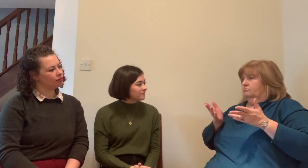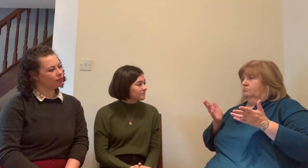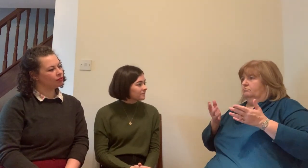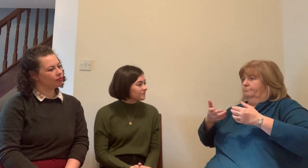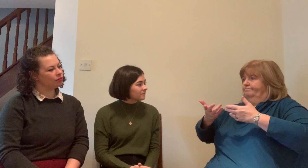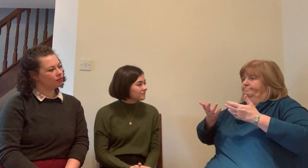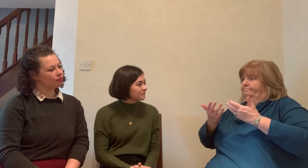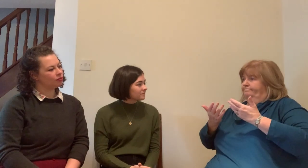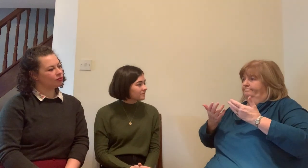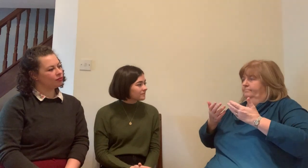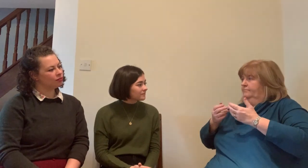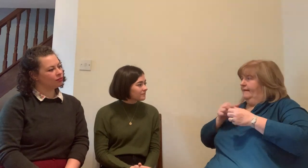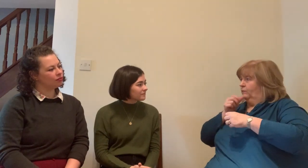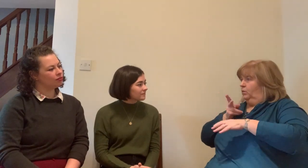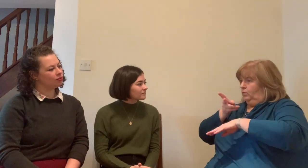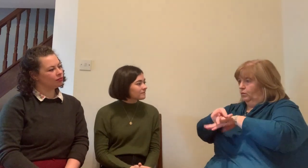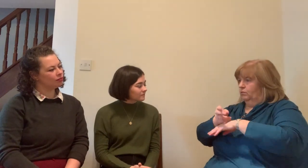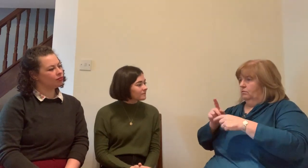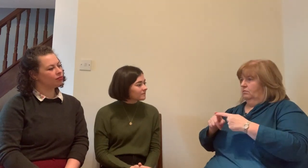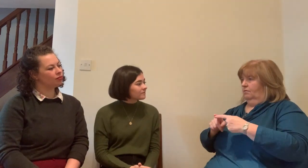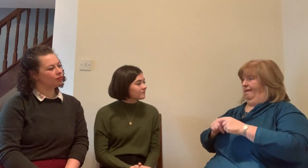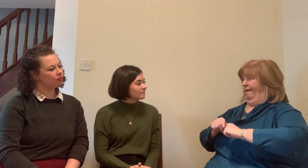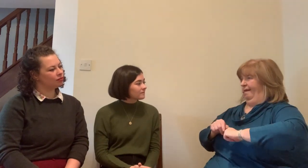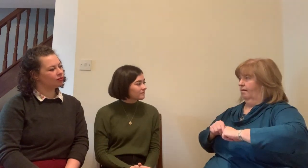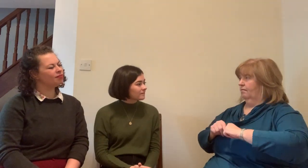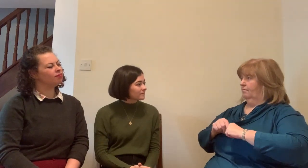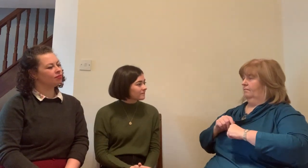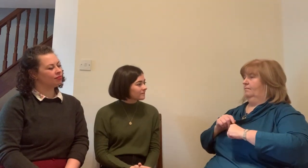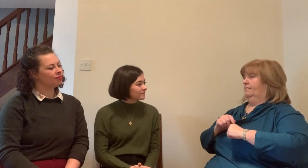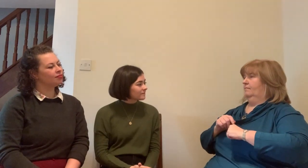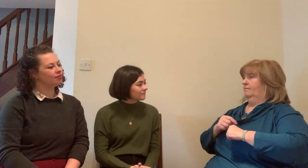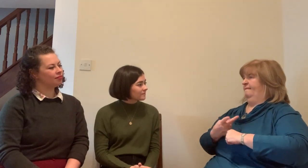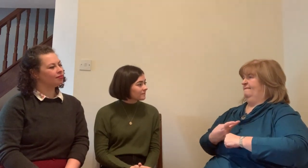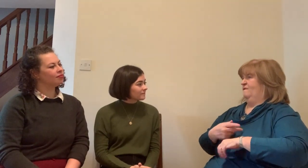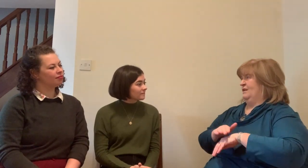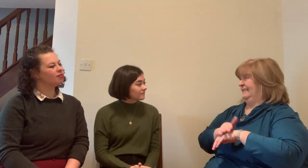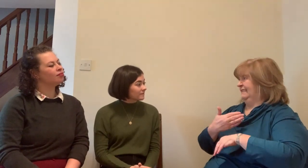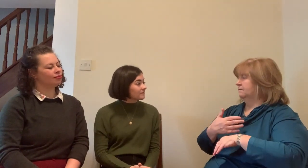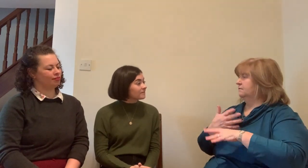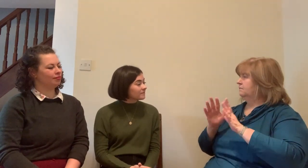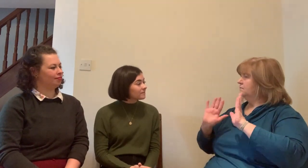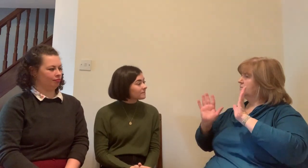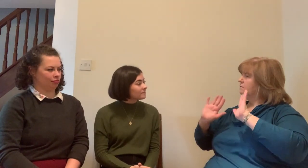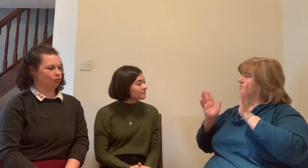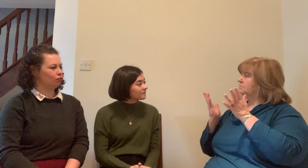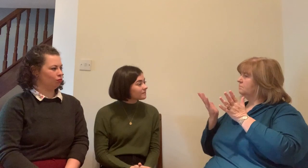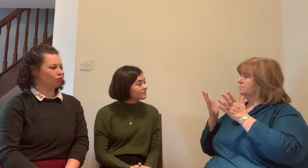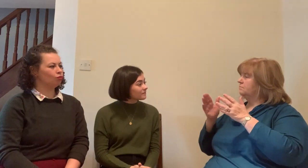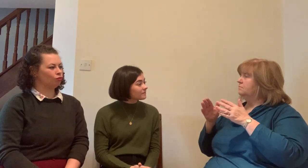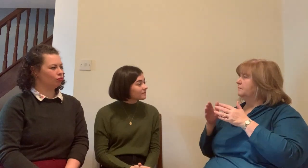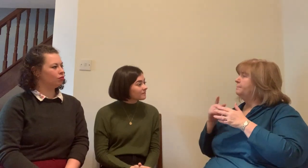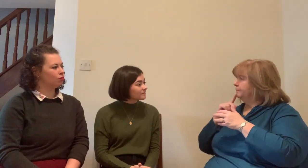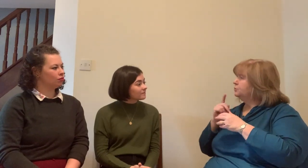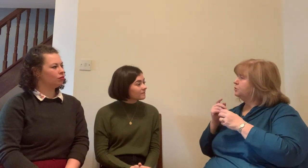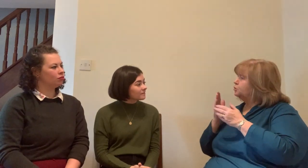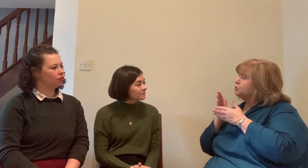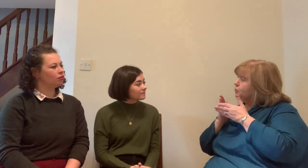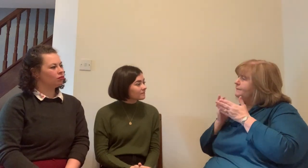nuances sometimes eye gaze in relation to our experience when a question is asked I'm able to respond to that whereas a hearing interpreter wouldn't have that